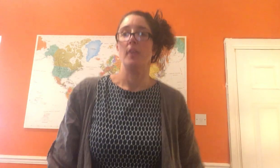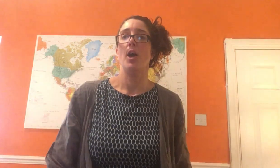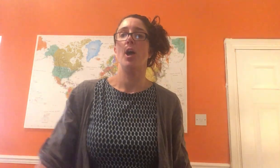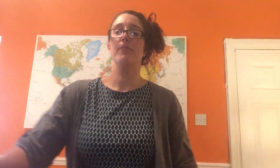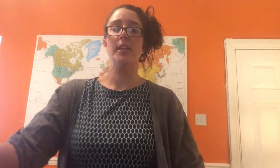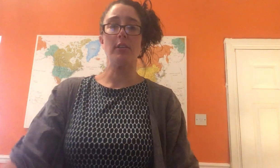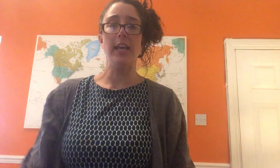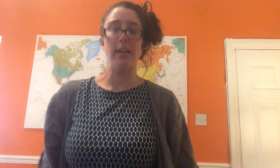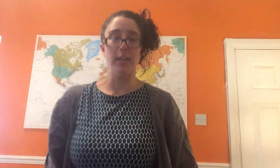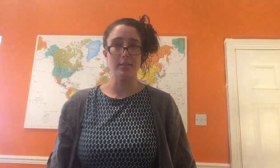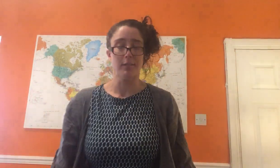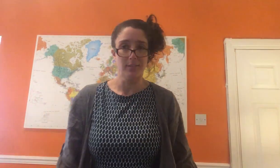Hopefully you can hear it.